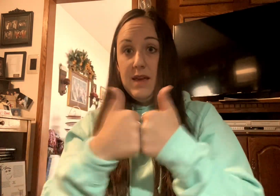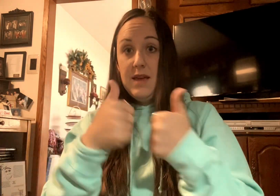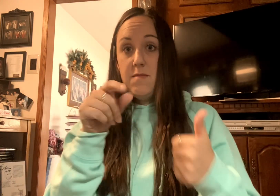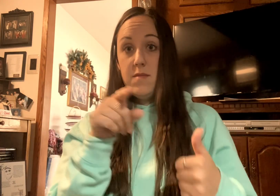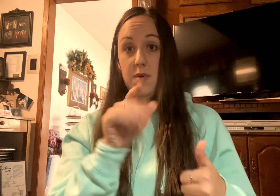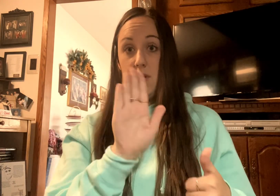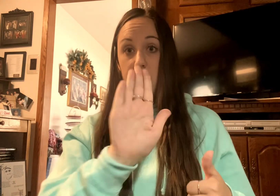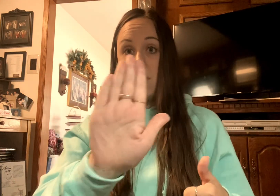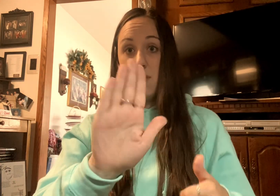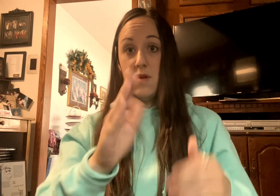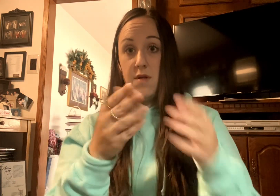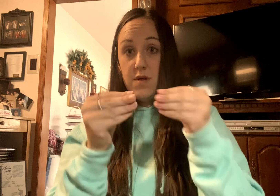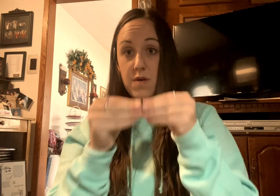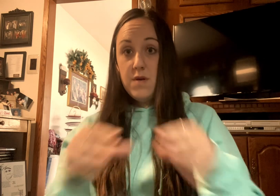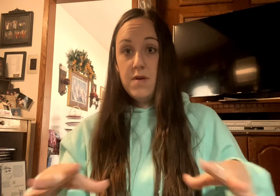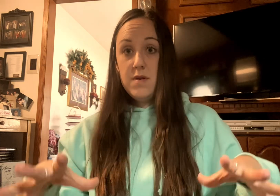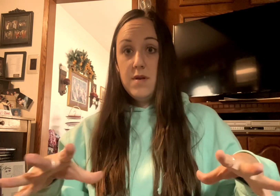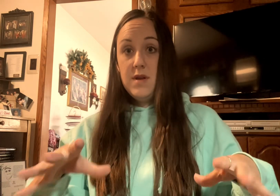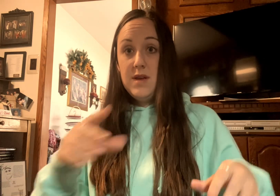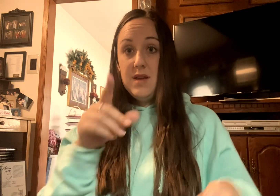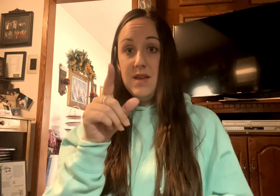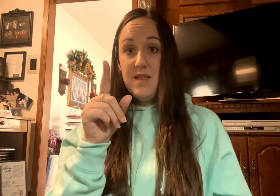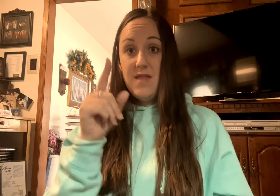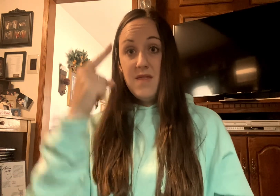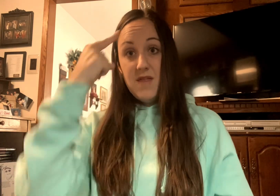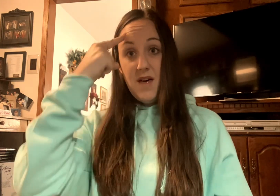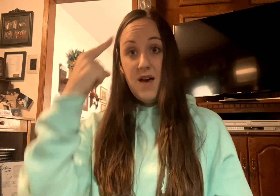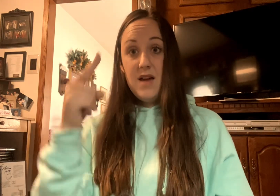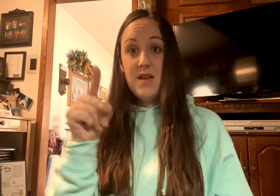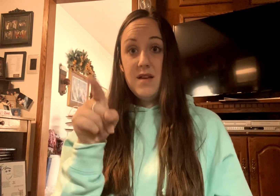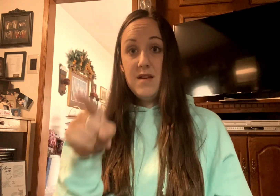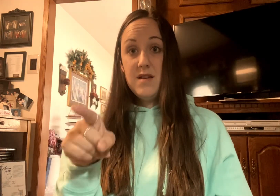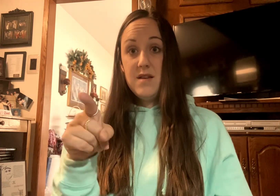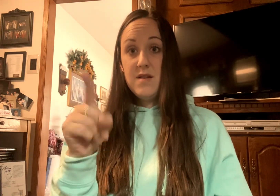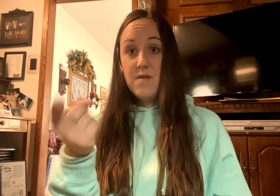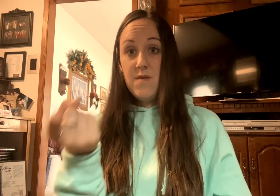Thought he was the one that, oh boy, was I so damn wrong